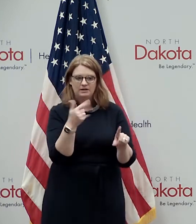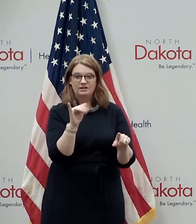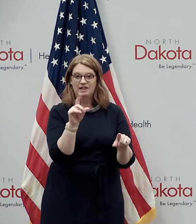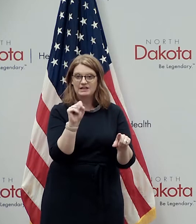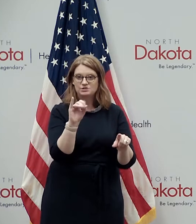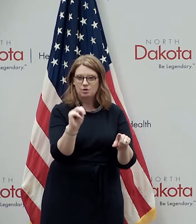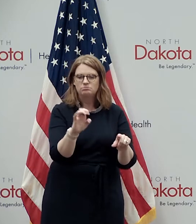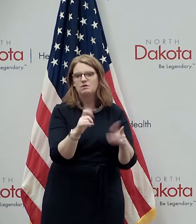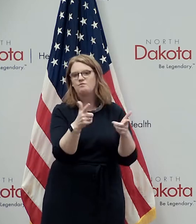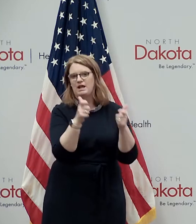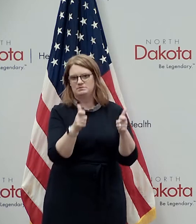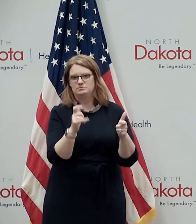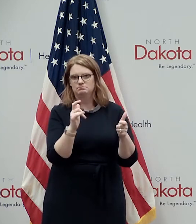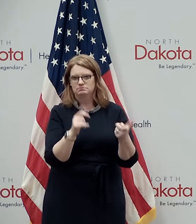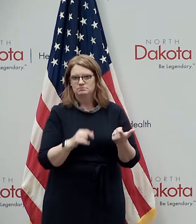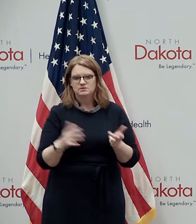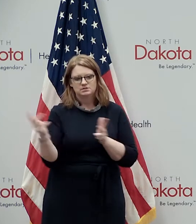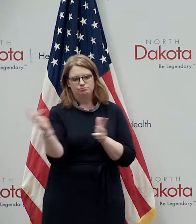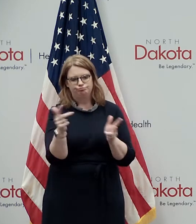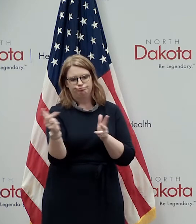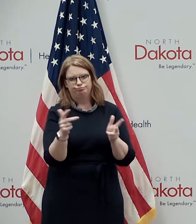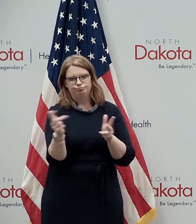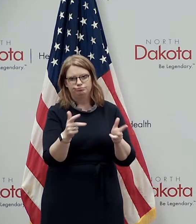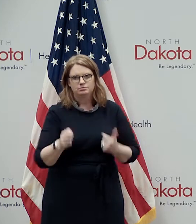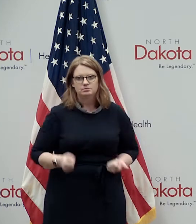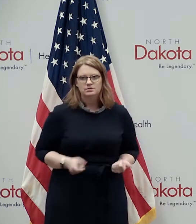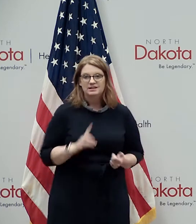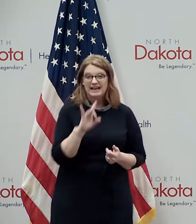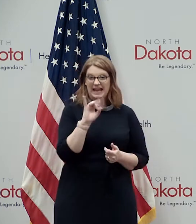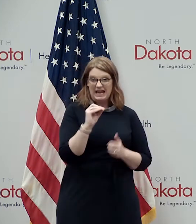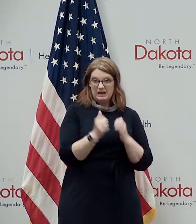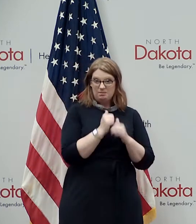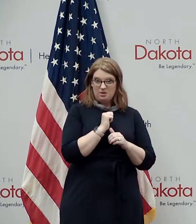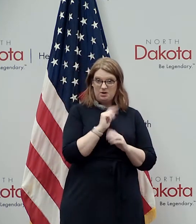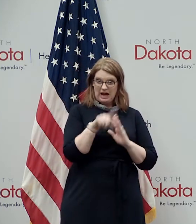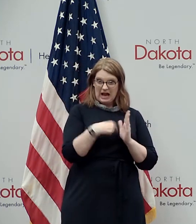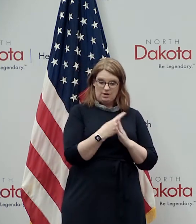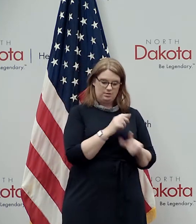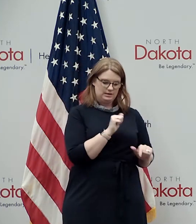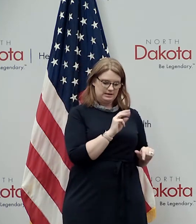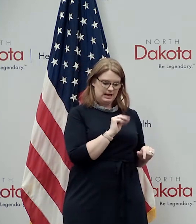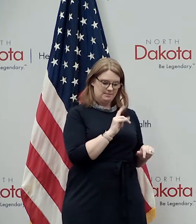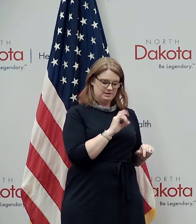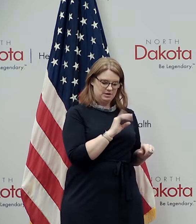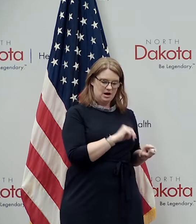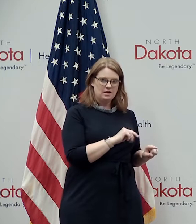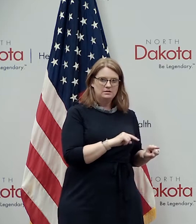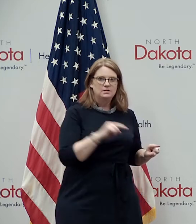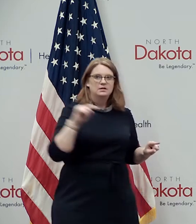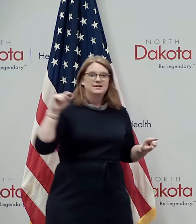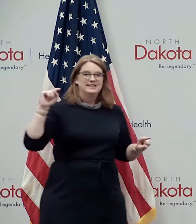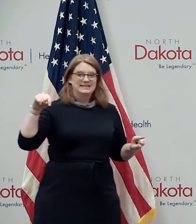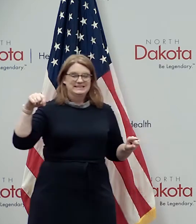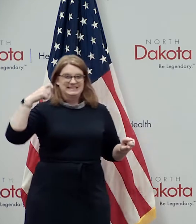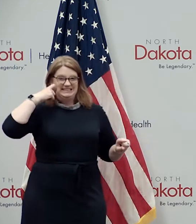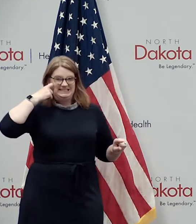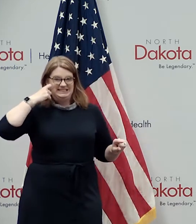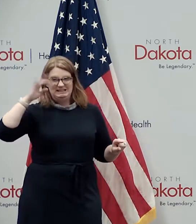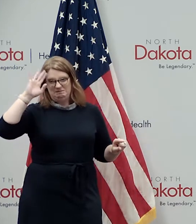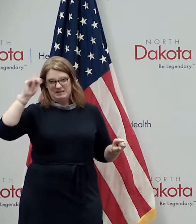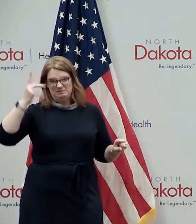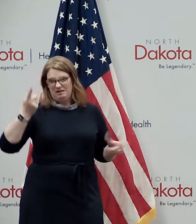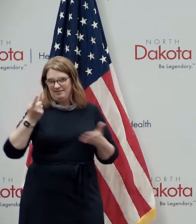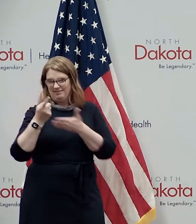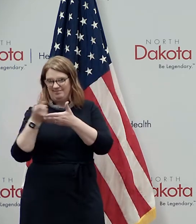faster and we've gone from 80 per hour in amadon to the drive-through testing we did in bismarck